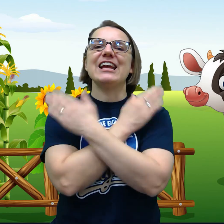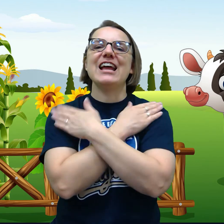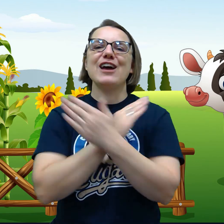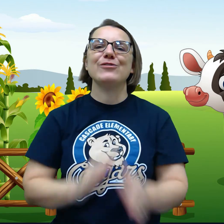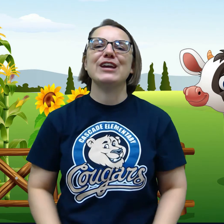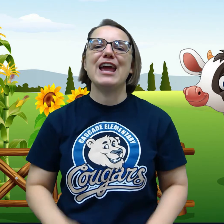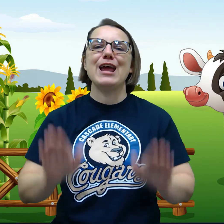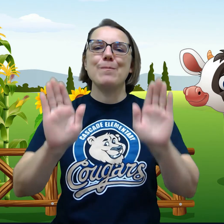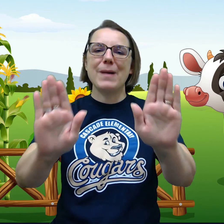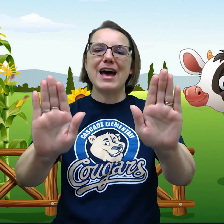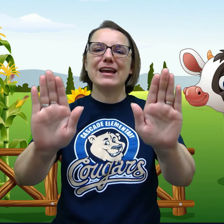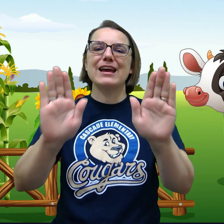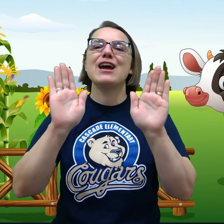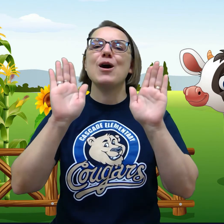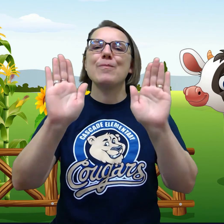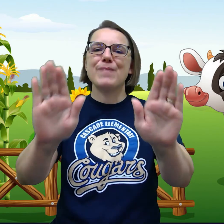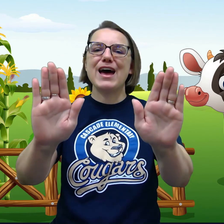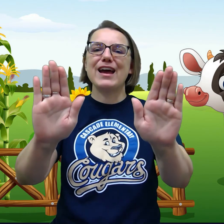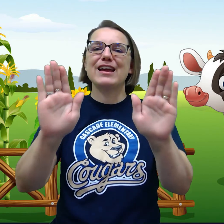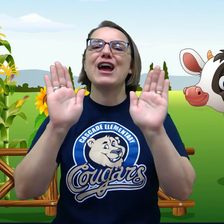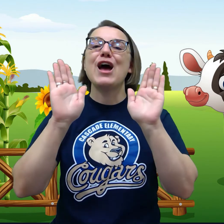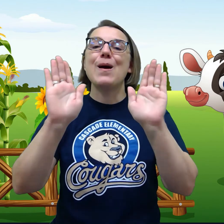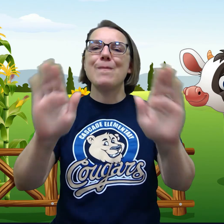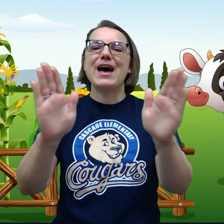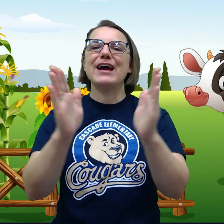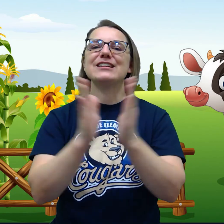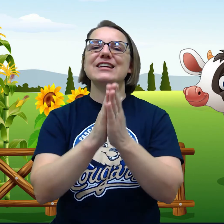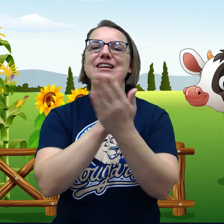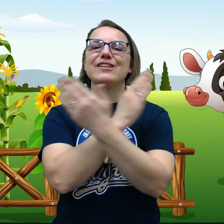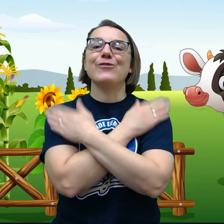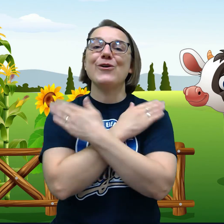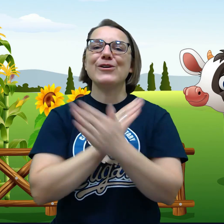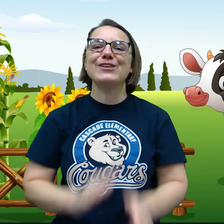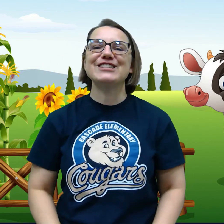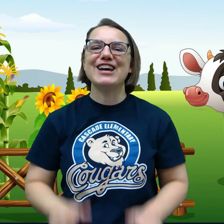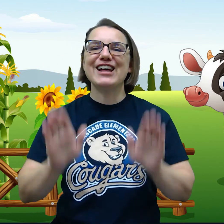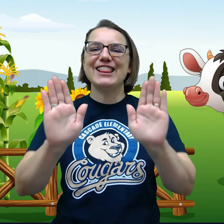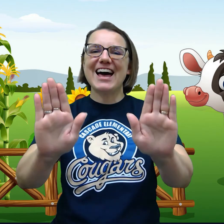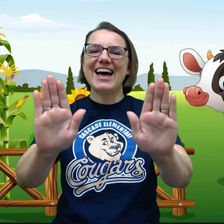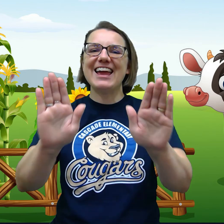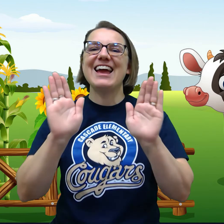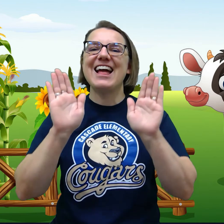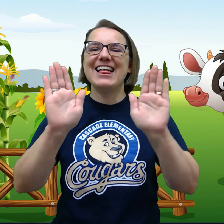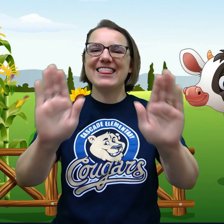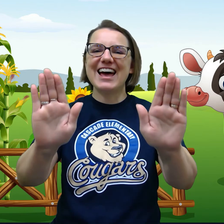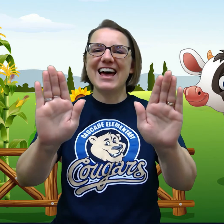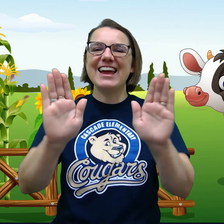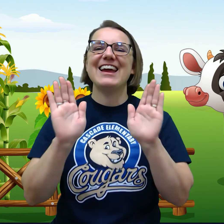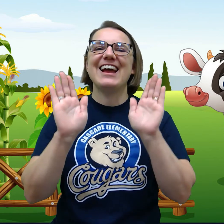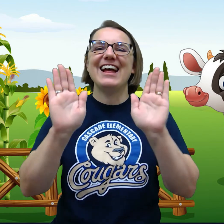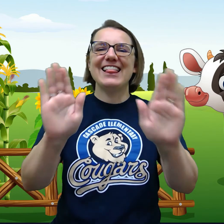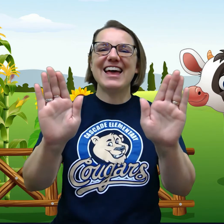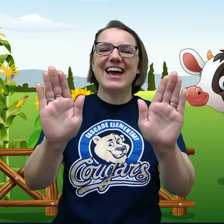they never came back, back, back, till the Fourth of July, lie, lie.